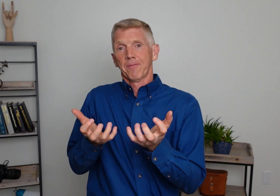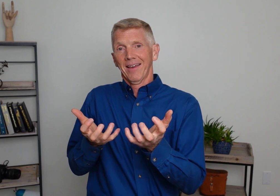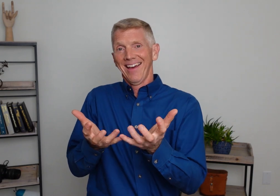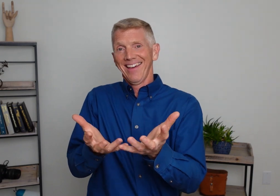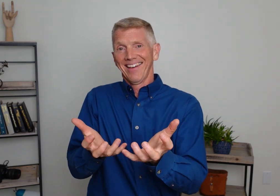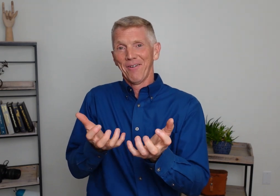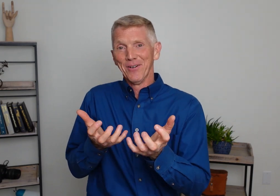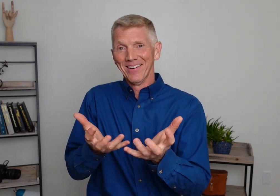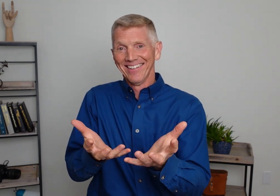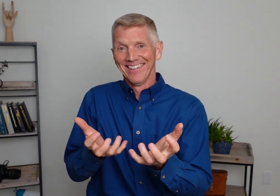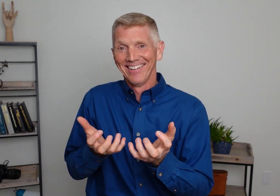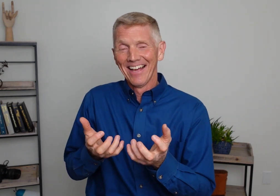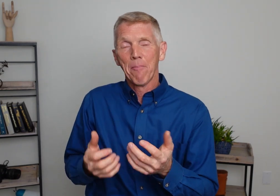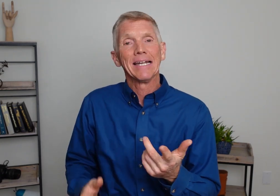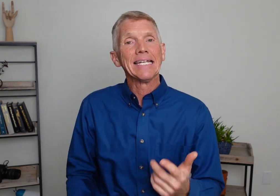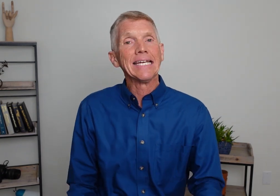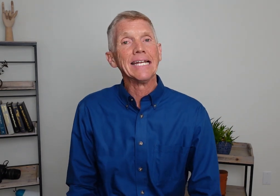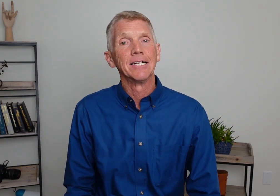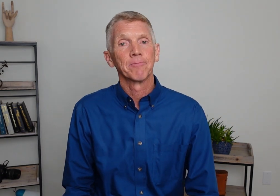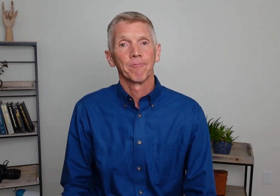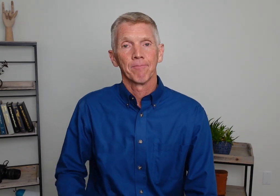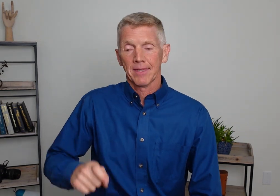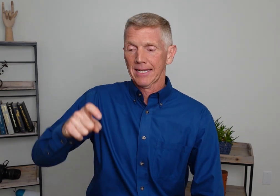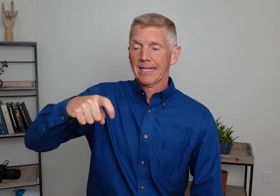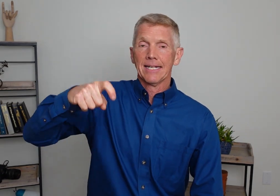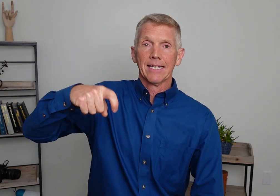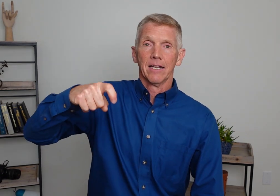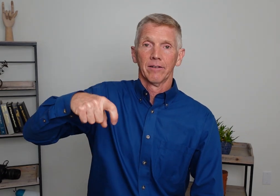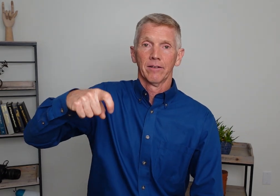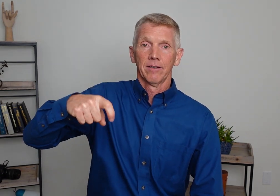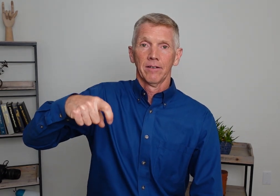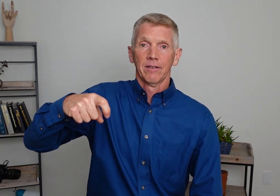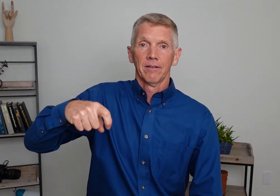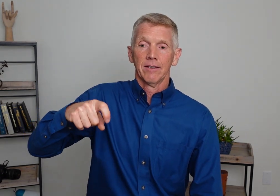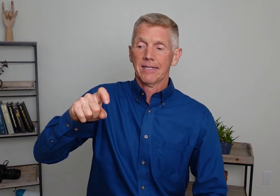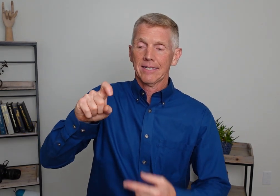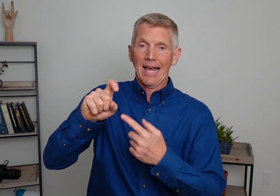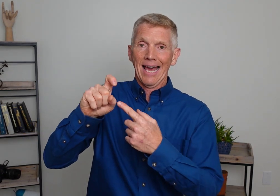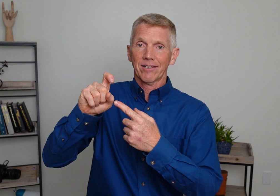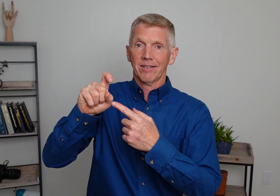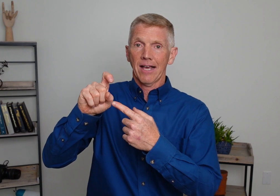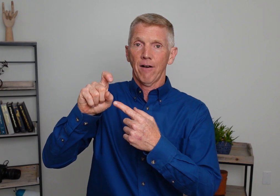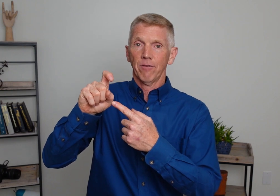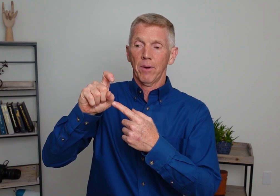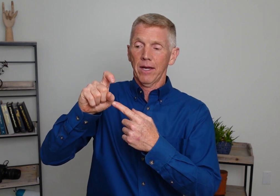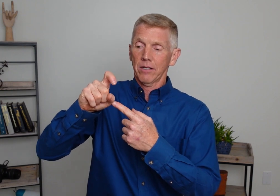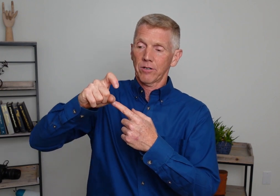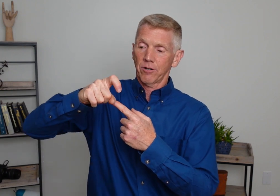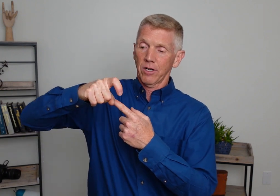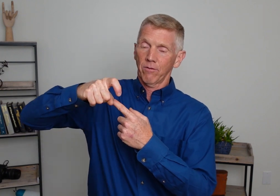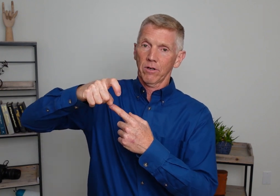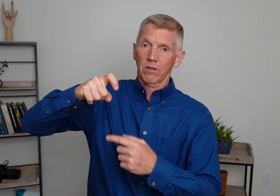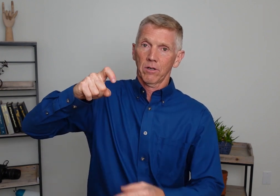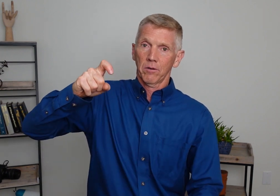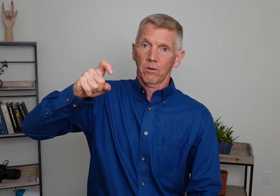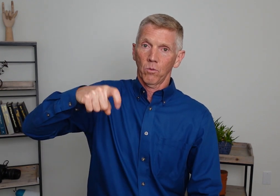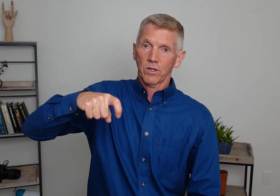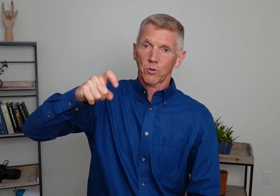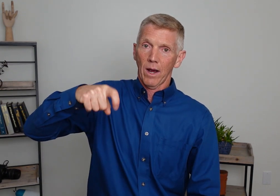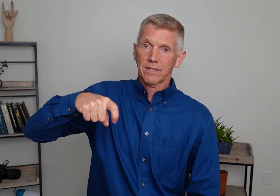Okay. How are you doing? How about need? Need. This is an X in the alphabet. Turn it over. Once, twice.